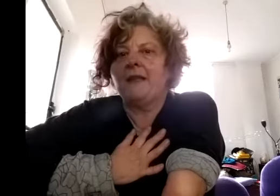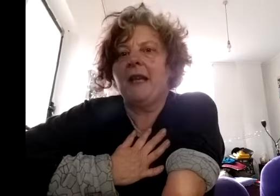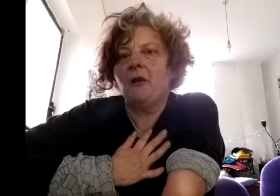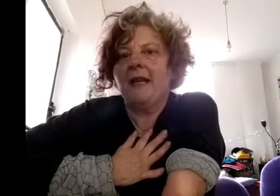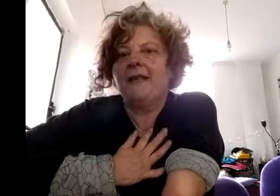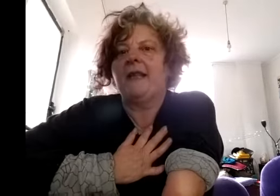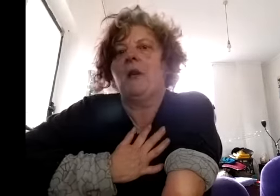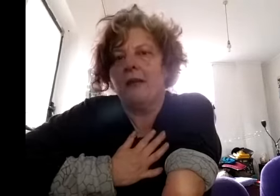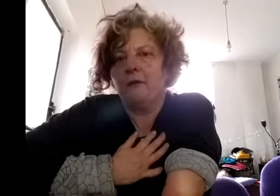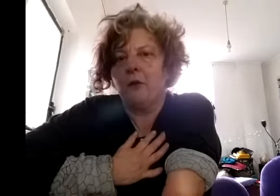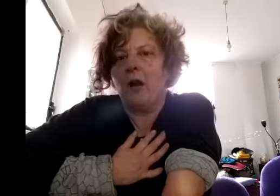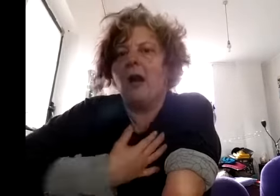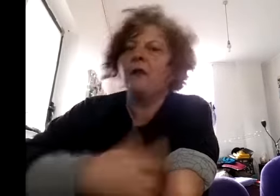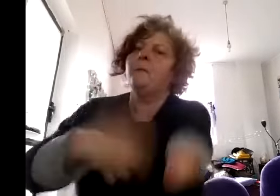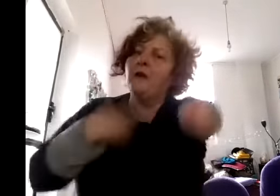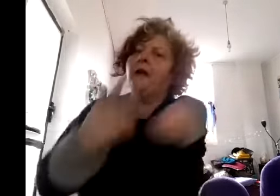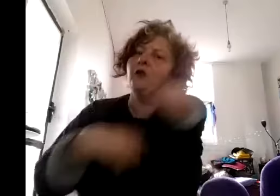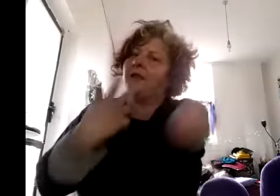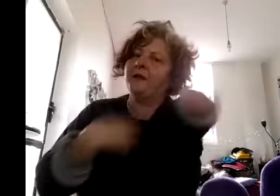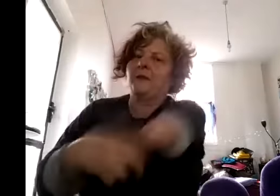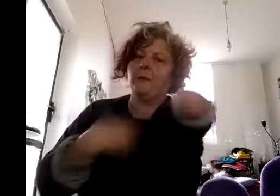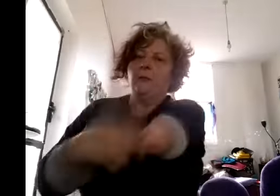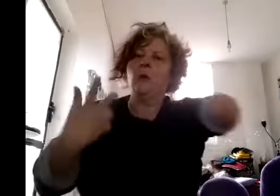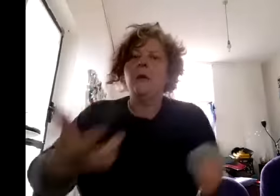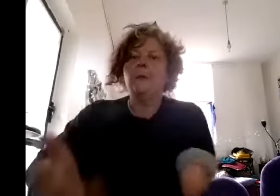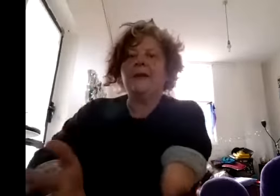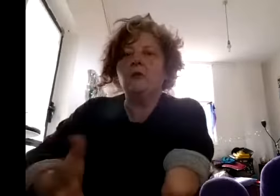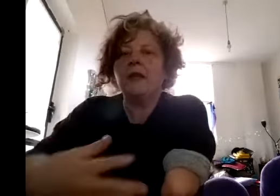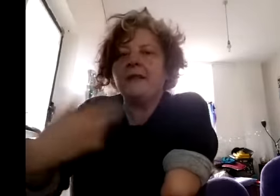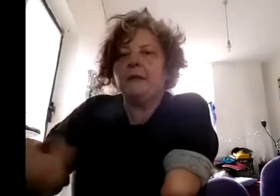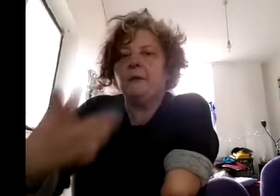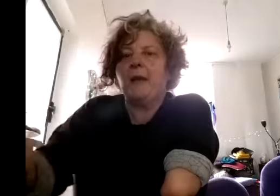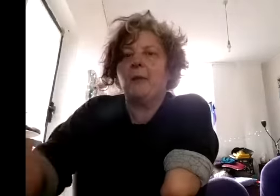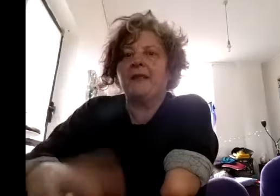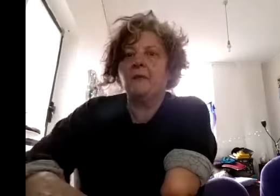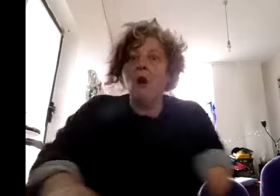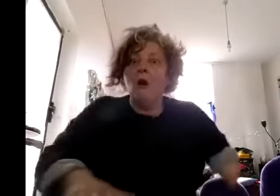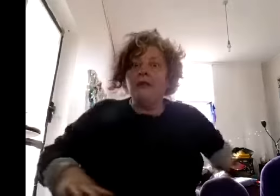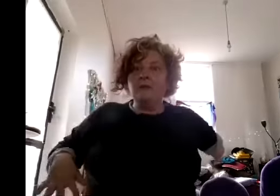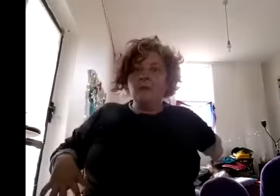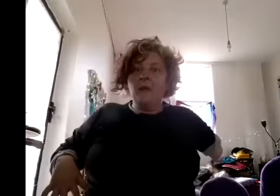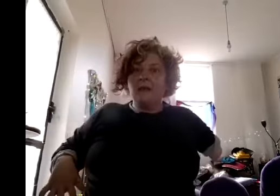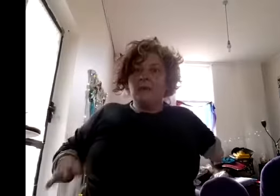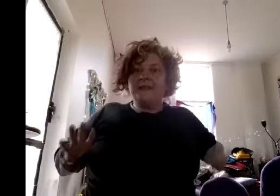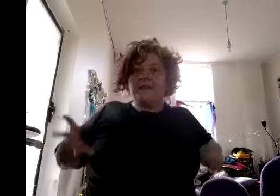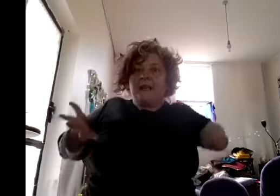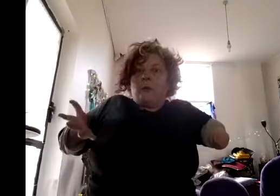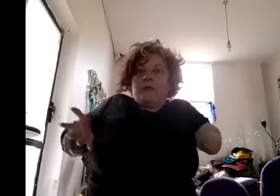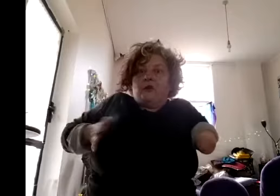how amazing how wonderful you are and of course i'm very nice to those people but they're reacting from that base of isn't it remarkable this disabled people can do